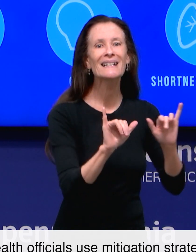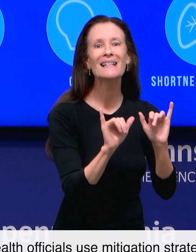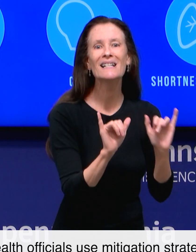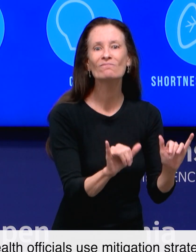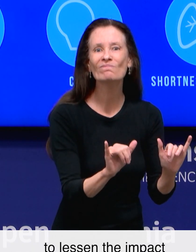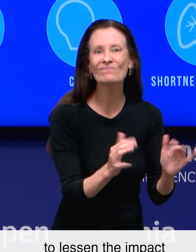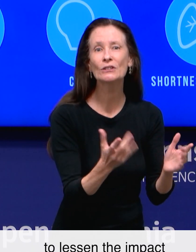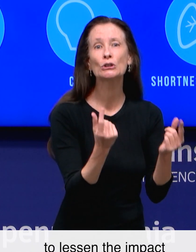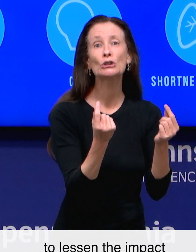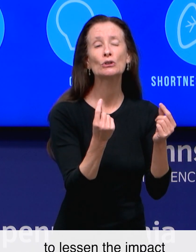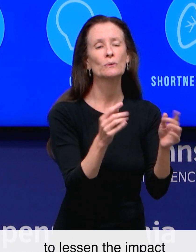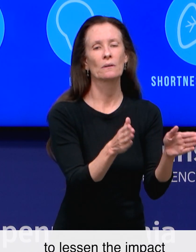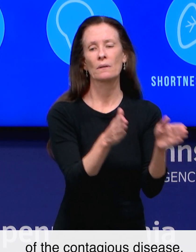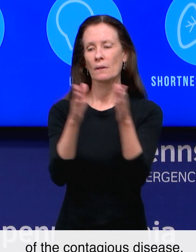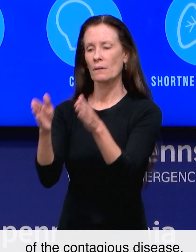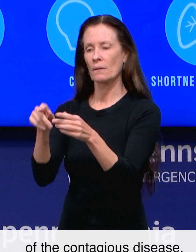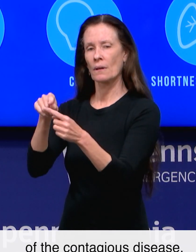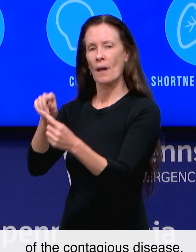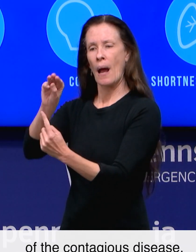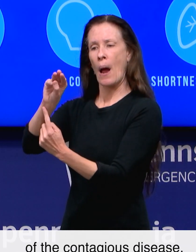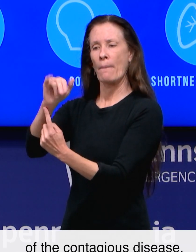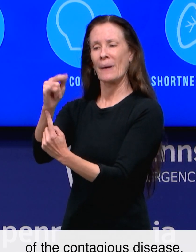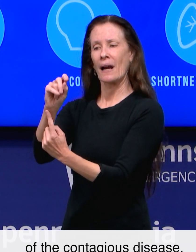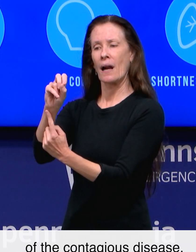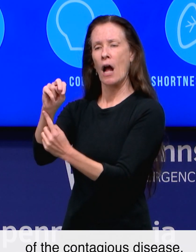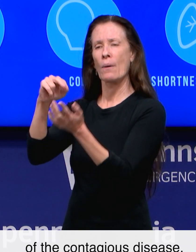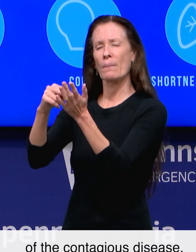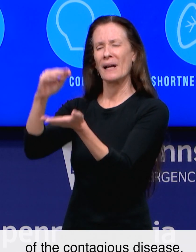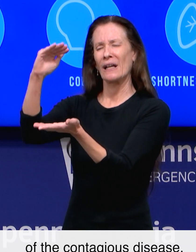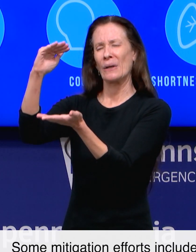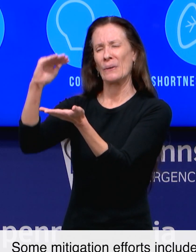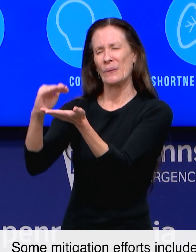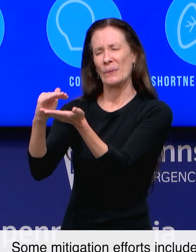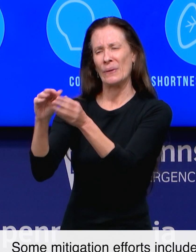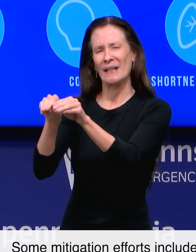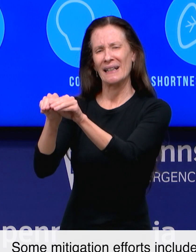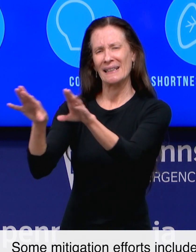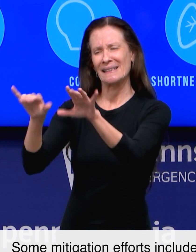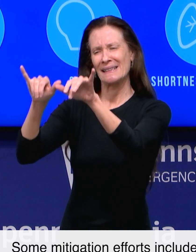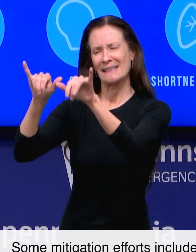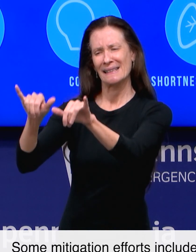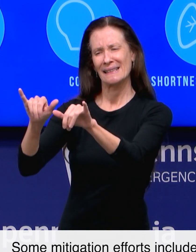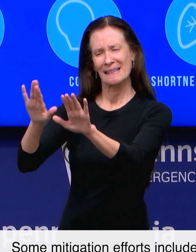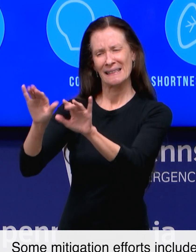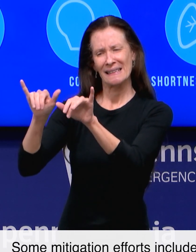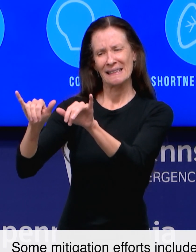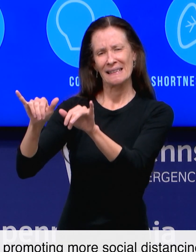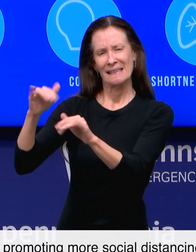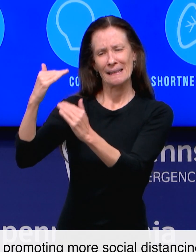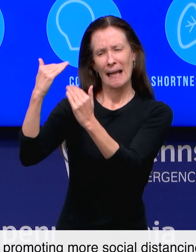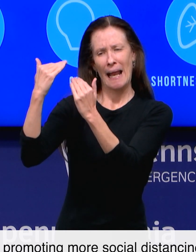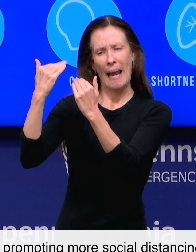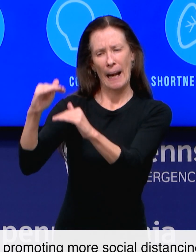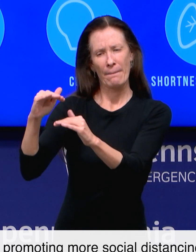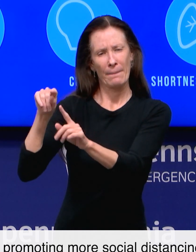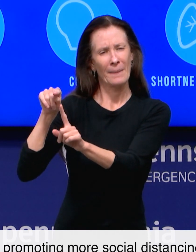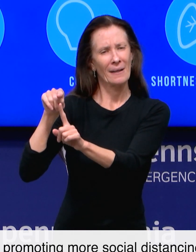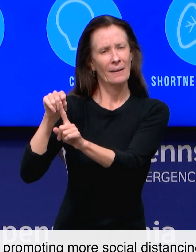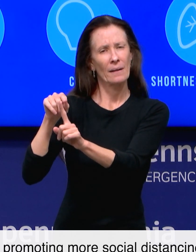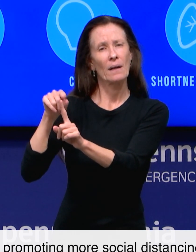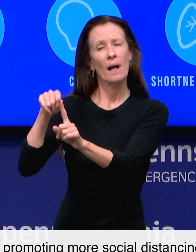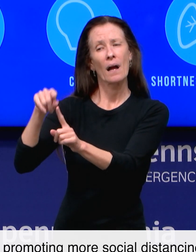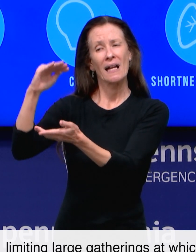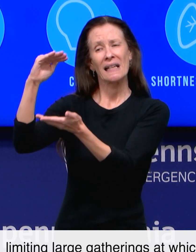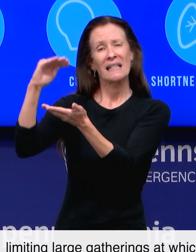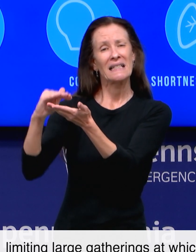strategies to lessen the impact of the contagious disease. Some mitigation efforts include promoting more social